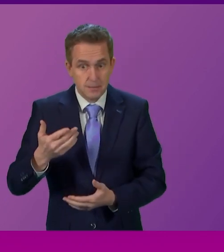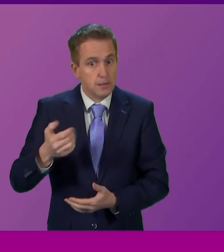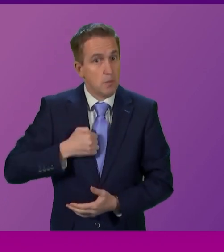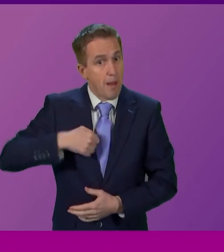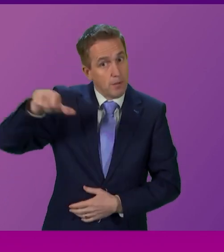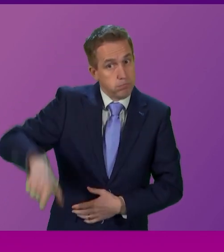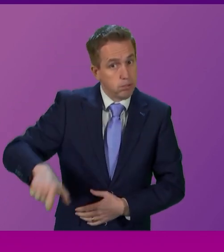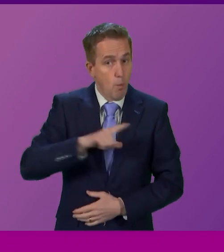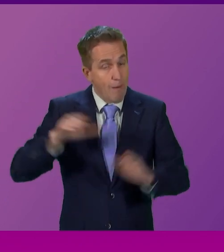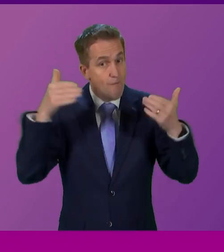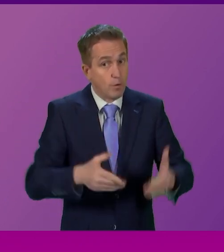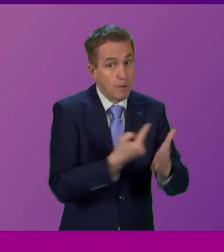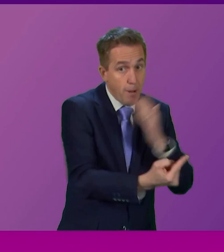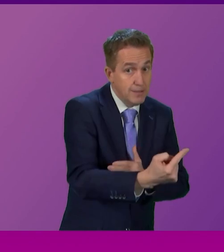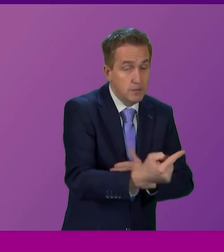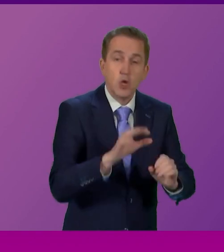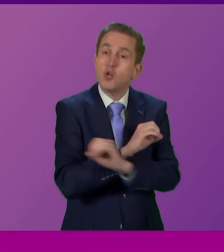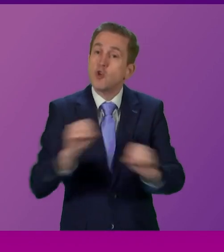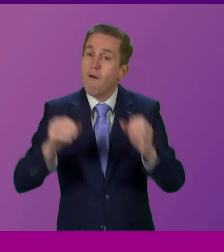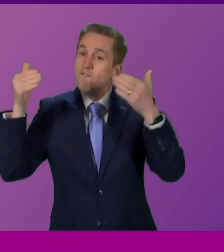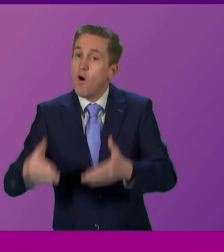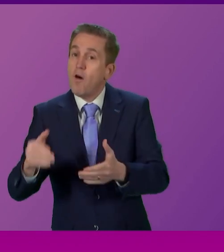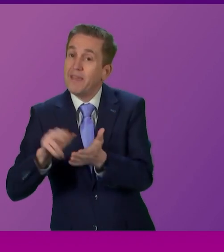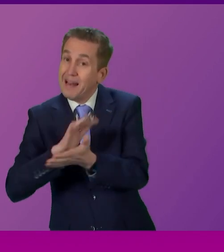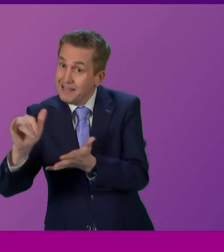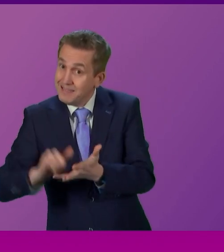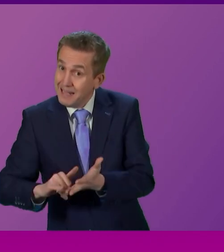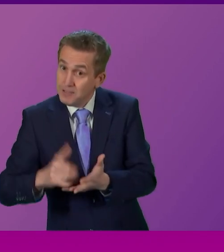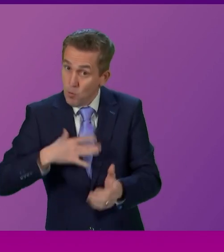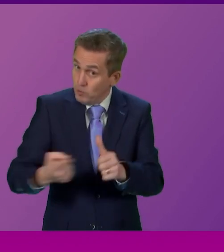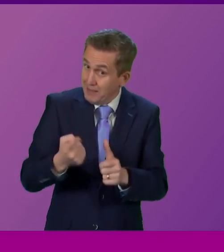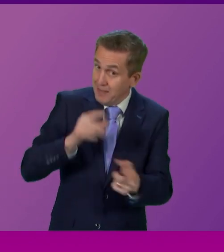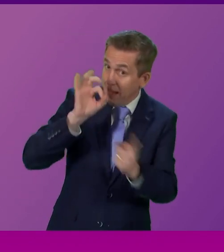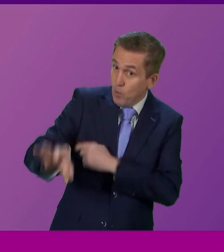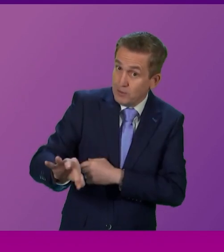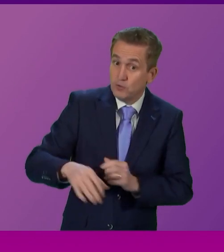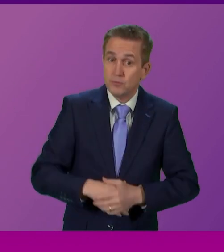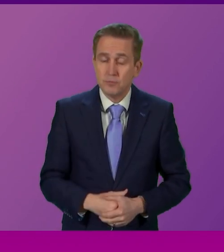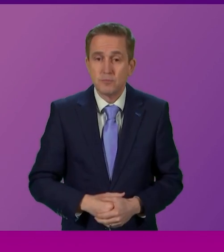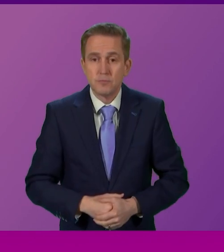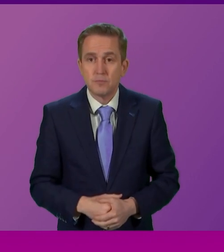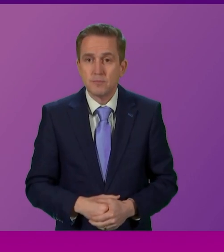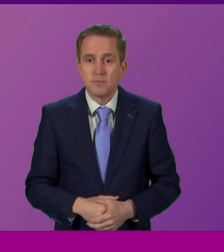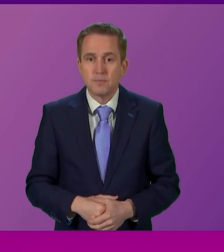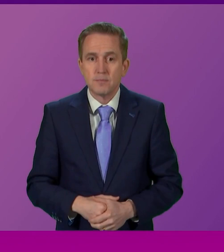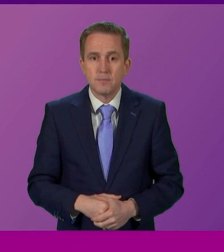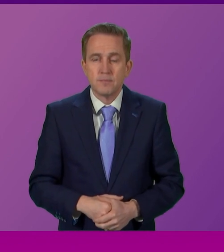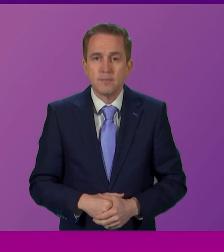independence and why we are not focusing on the NHS. So are going to answer that question? Alistair Allen. Well, I thank the member